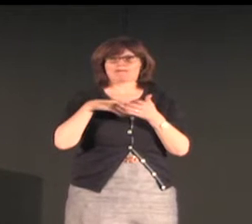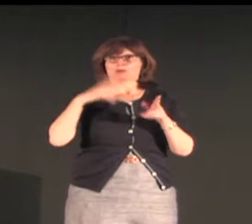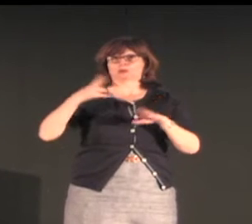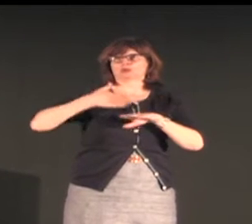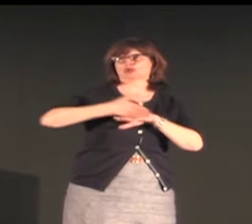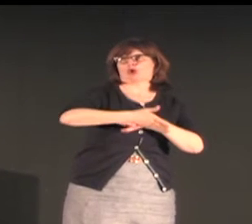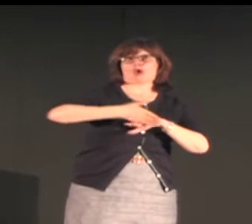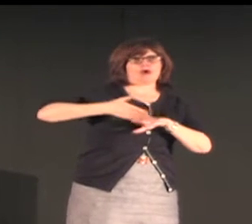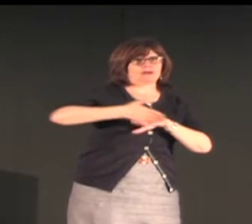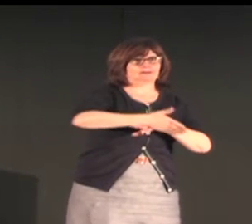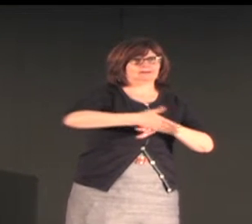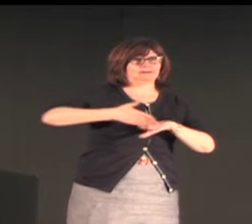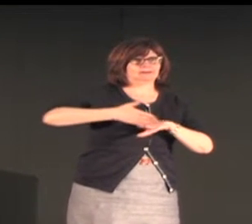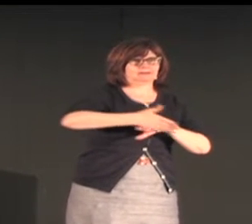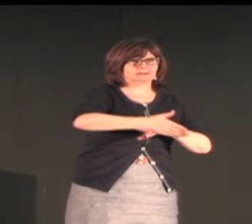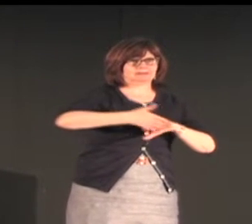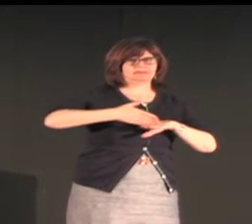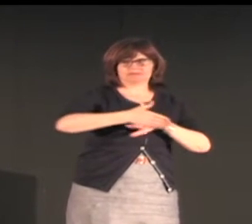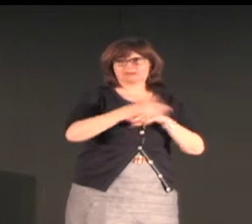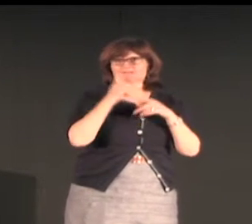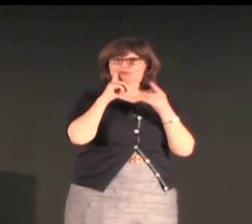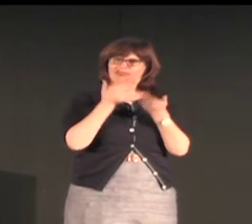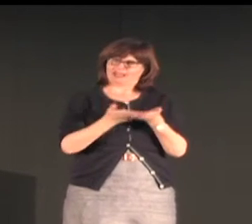but in my family we had we signed it this way